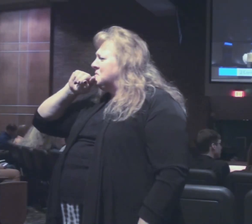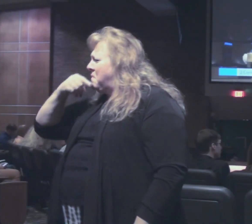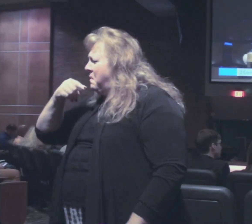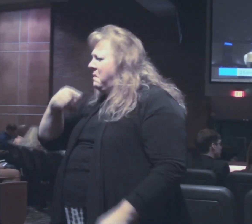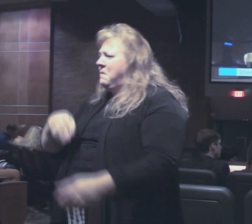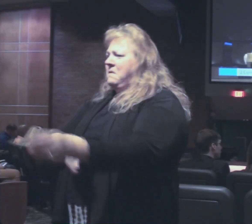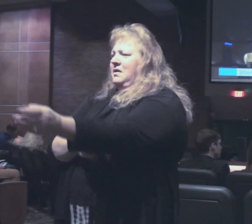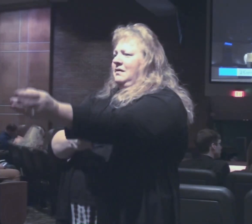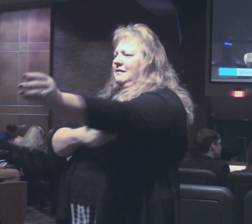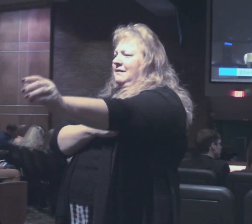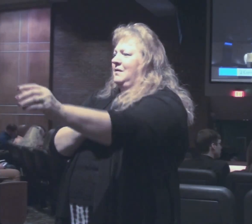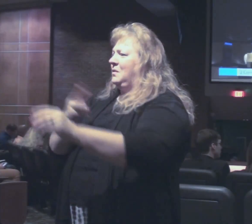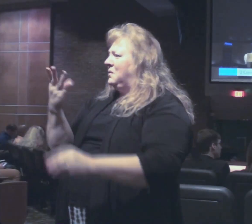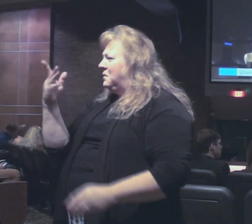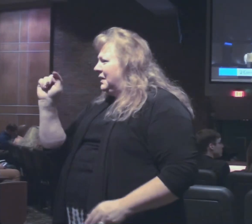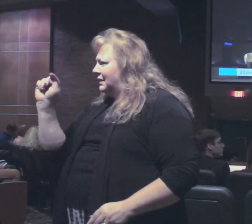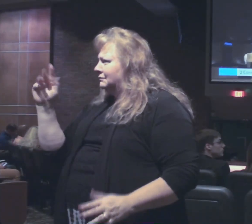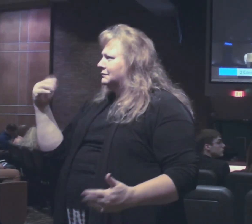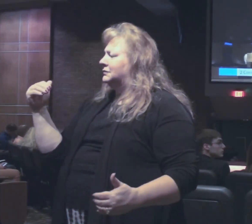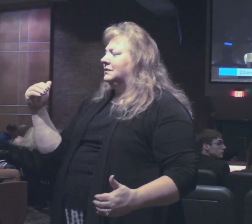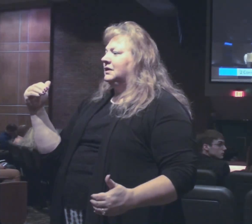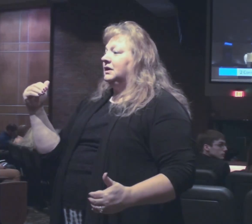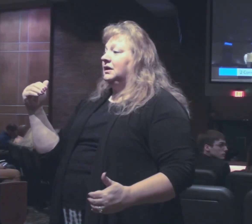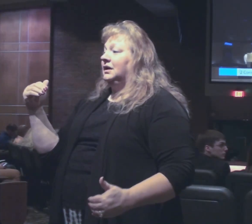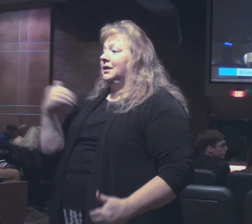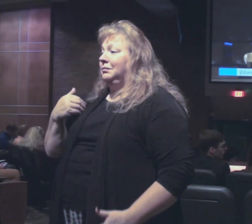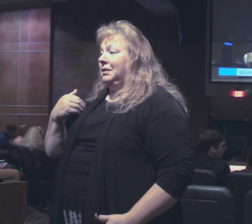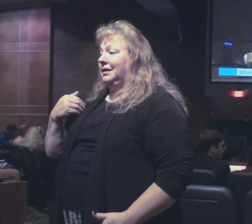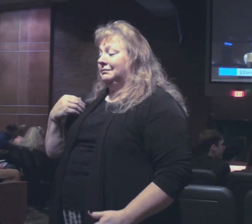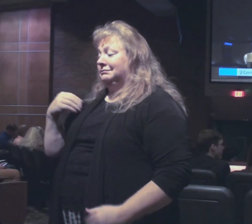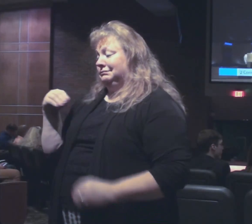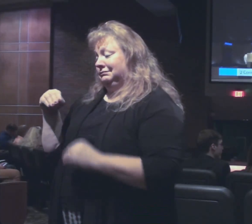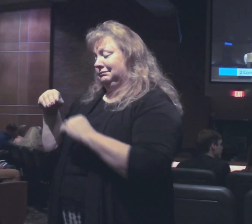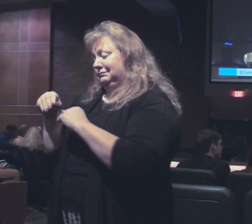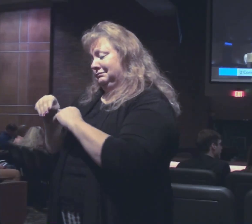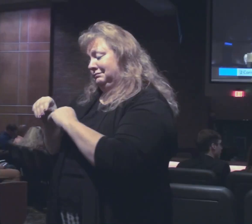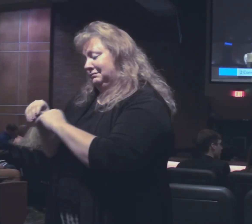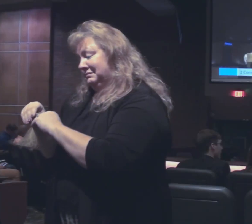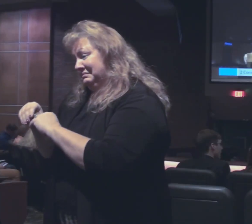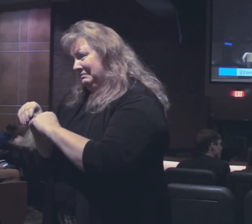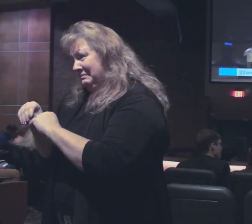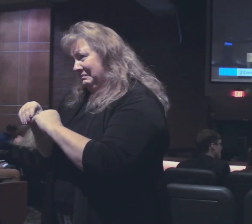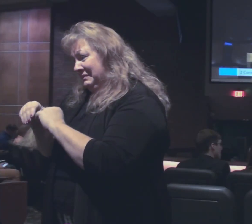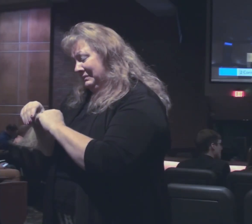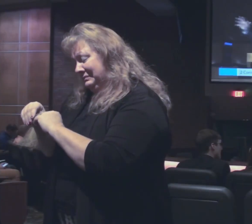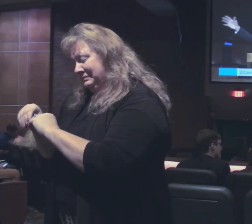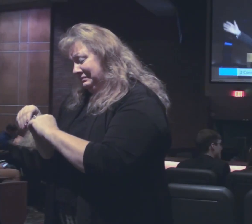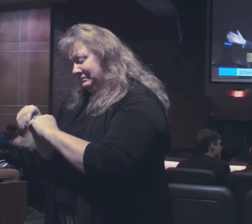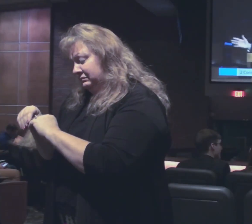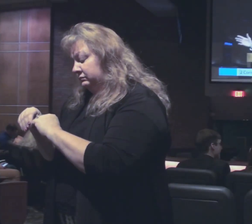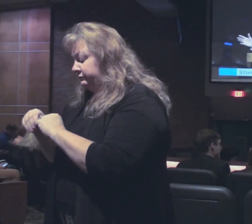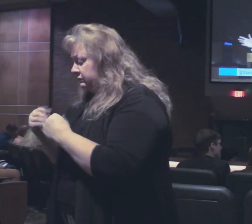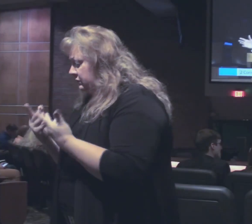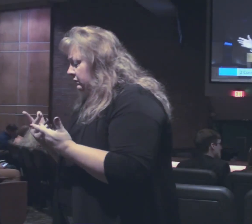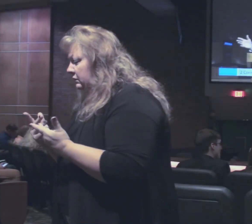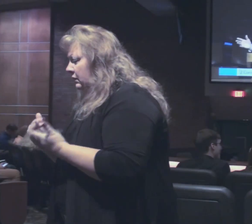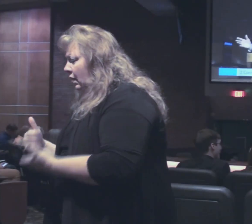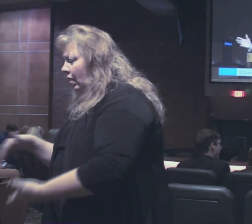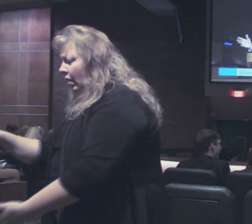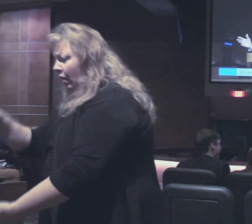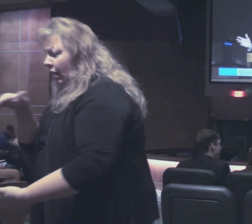so on. But if you only put a small amount of seed in, you don't get all that.